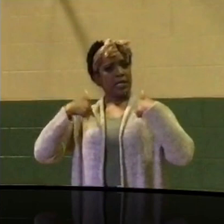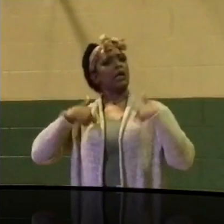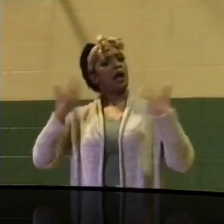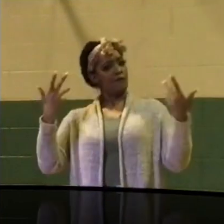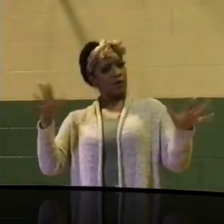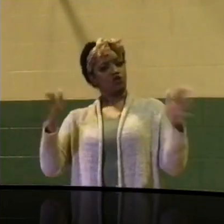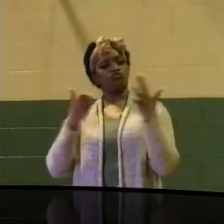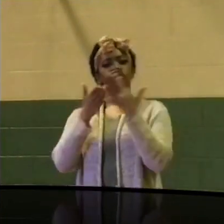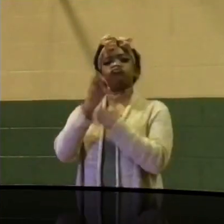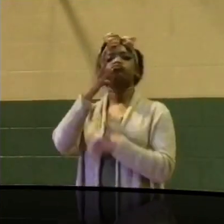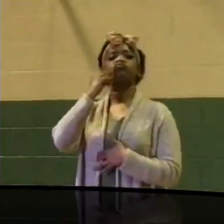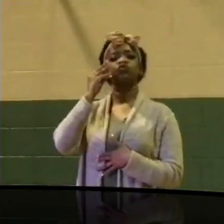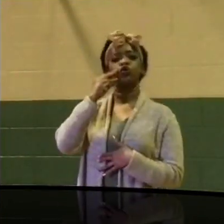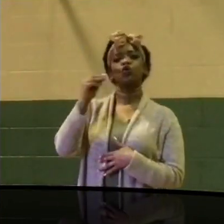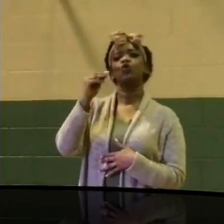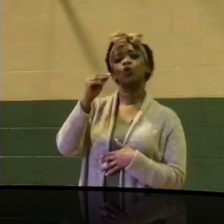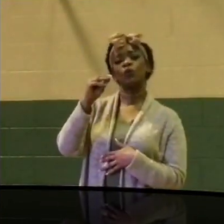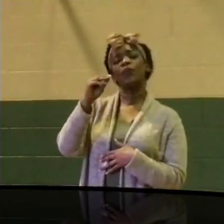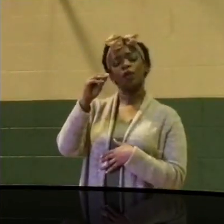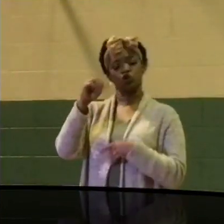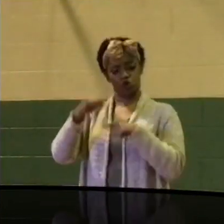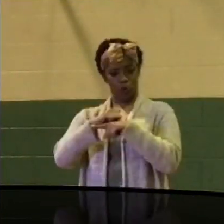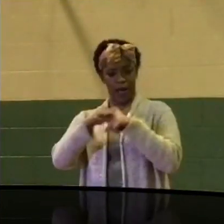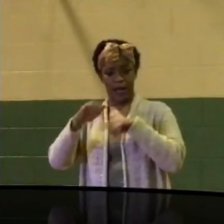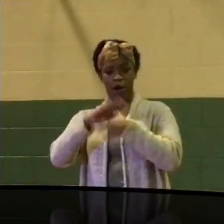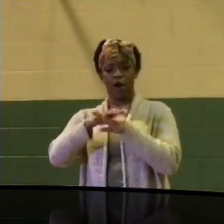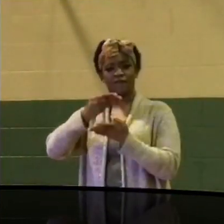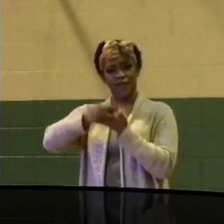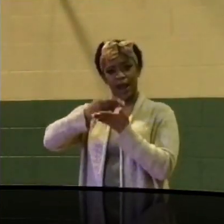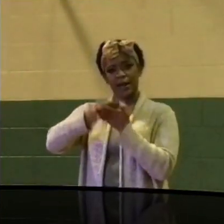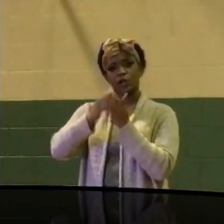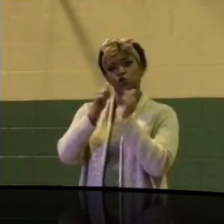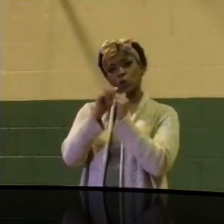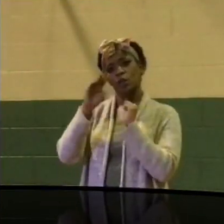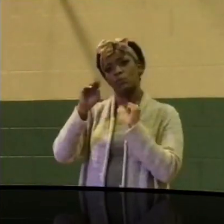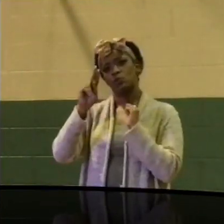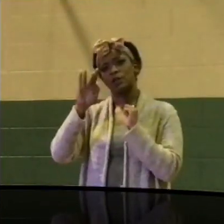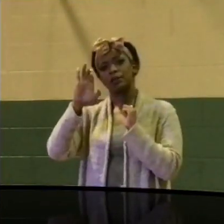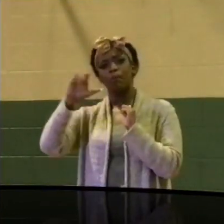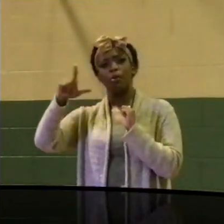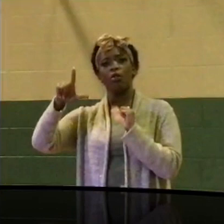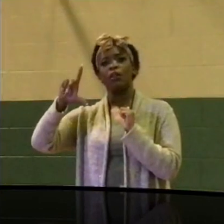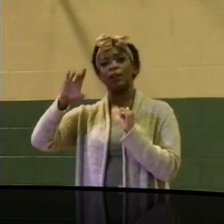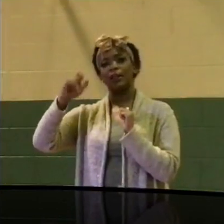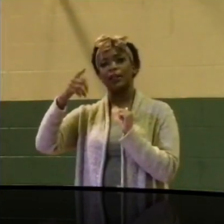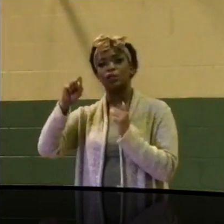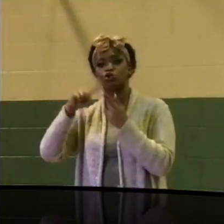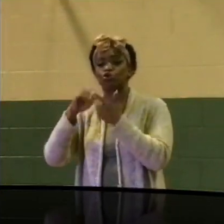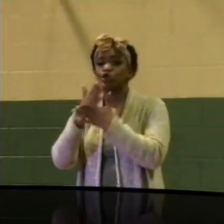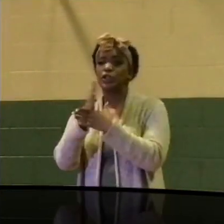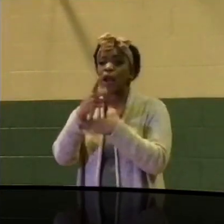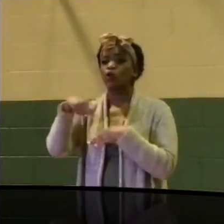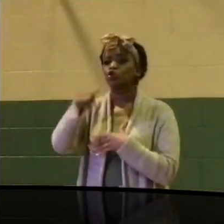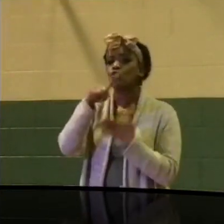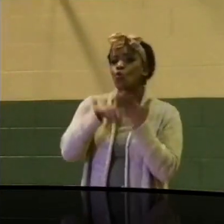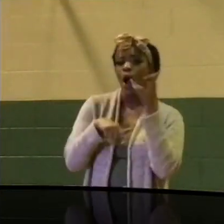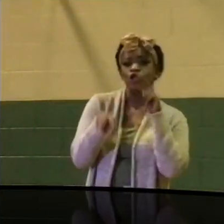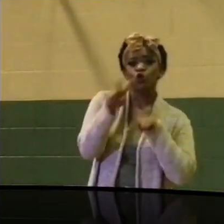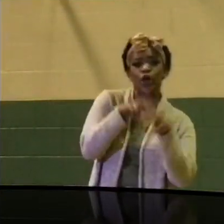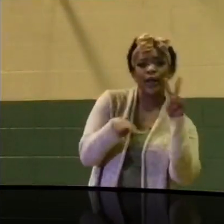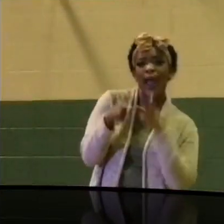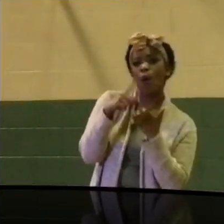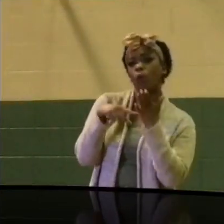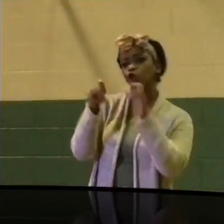League's training on finances to share with you, what are you supposed to be looking at? What can you spend money